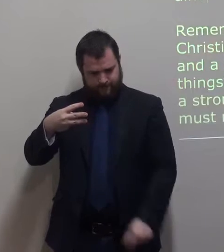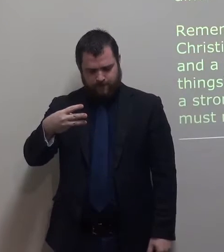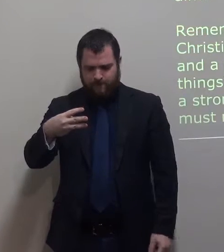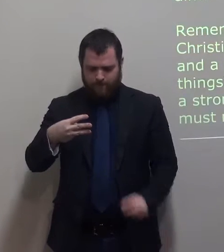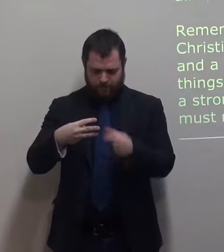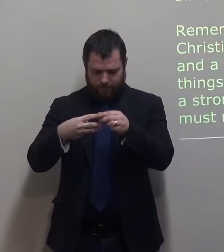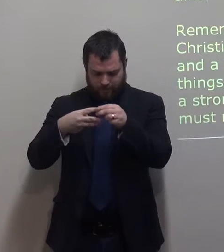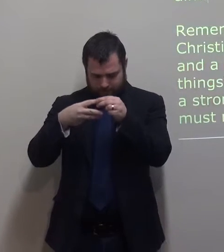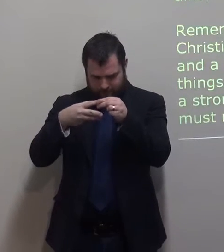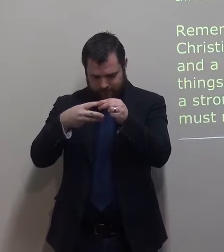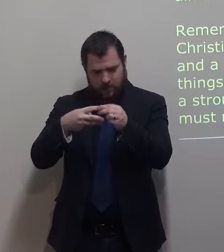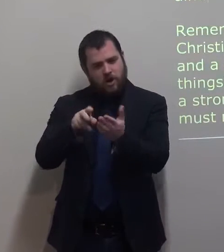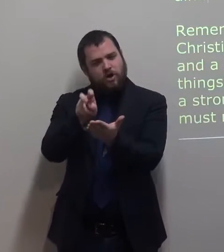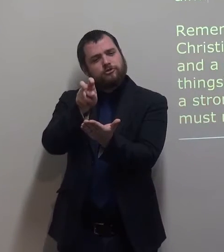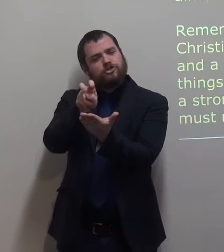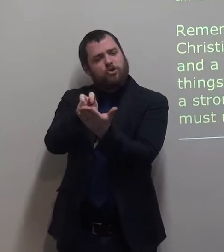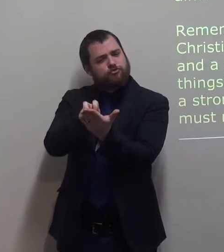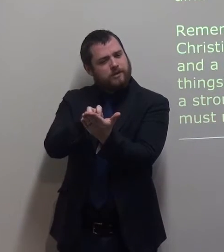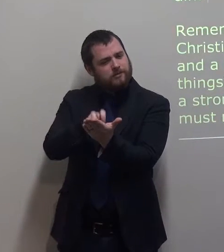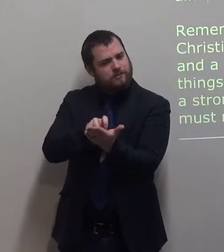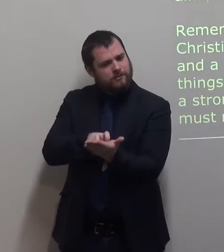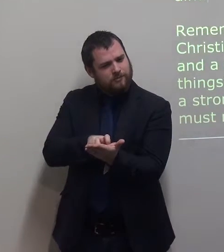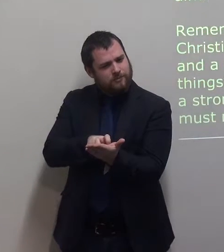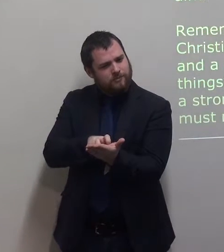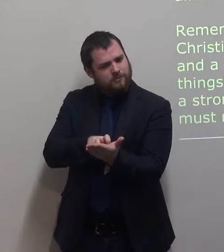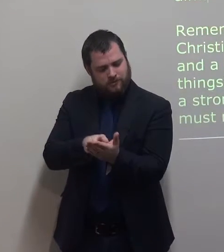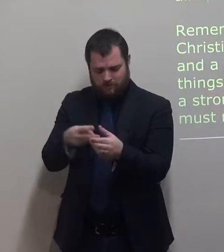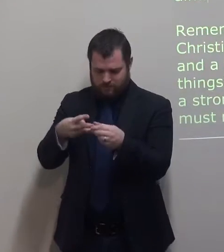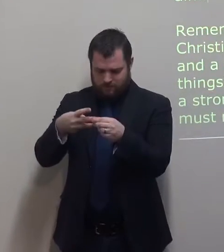Number one, doctrine. Number two, Christian life.